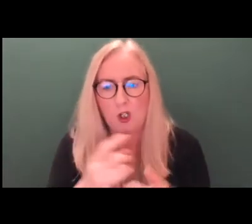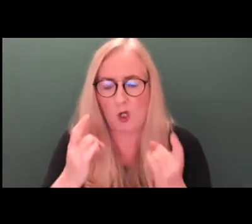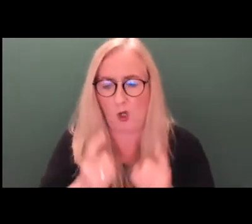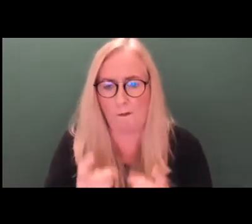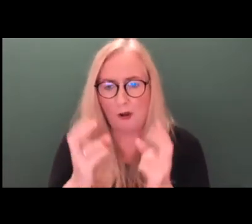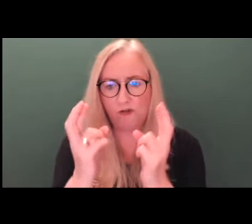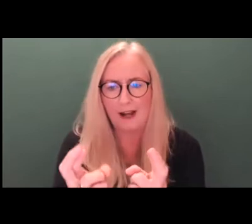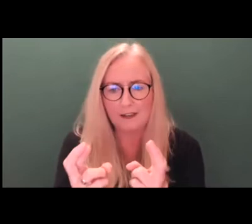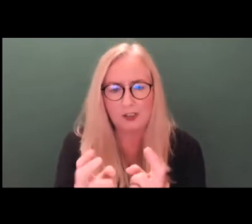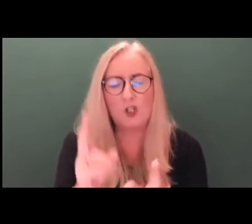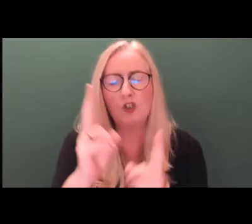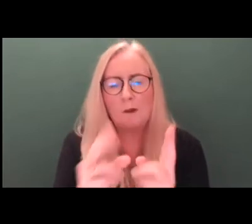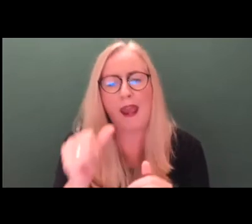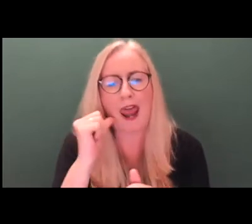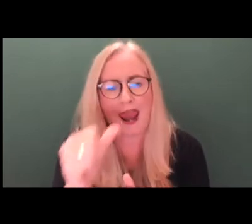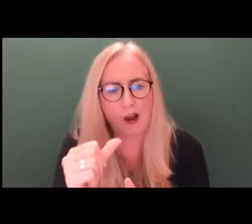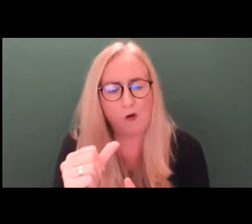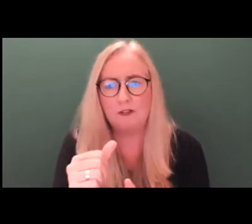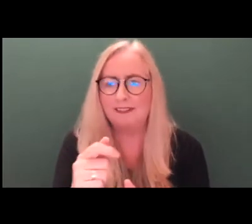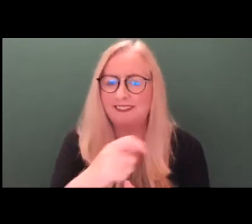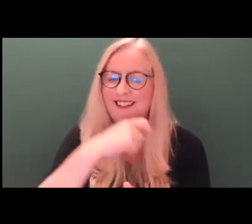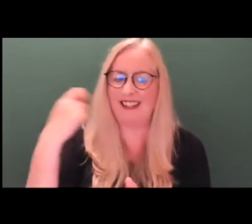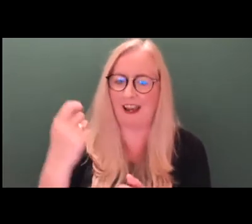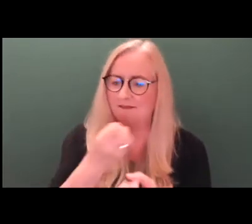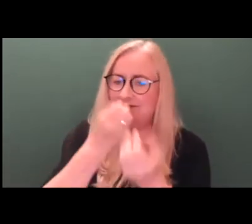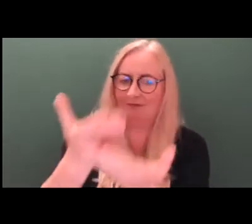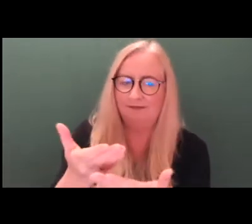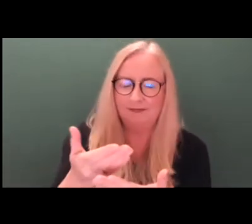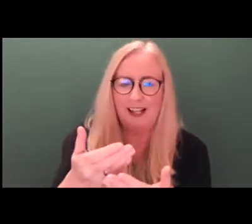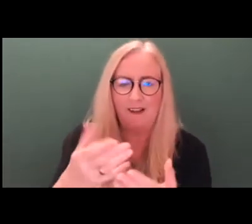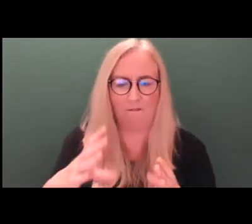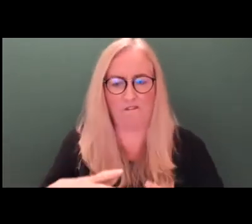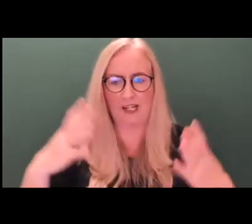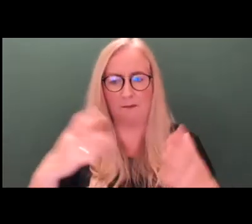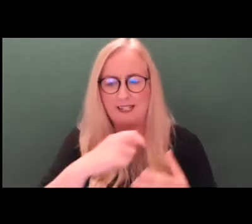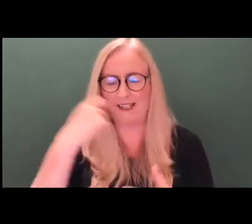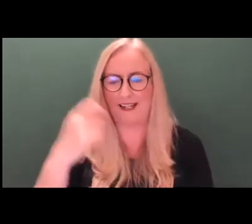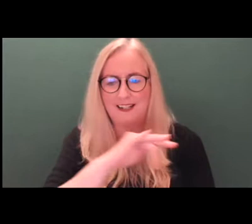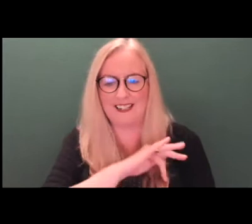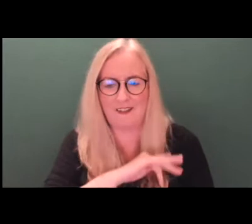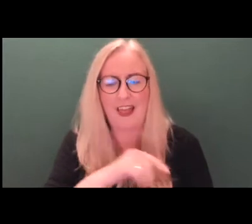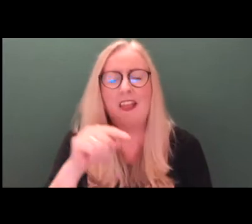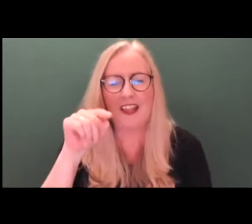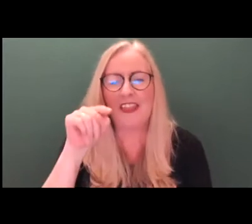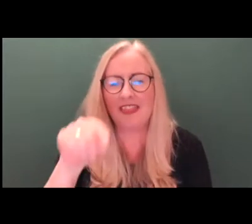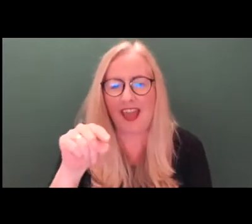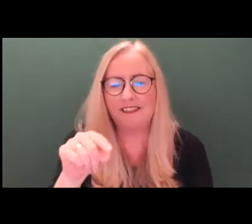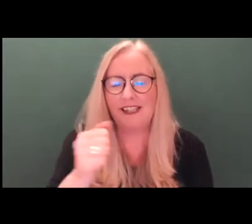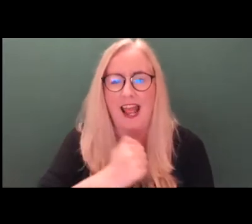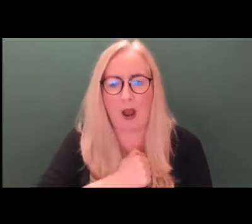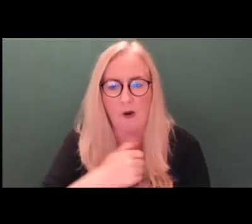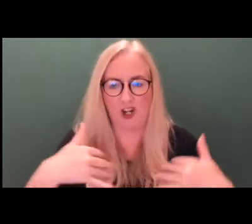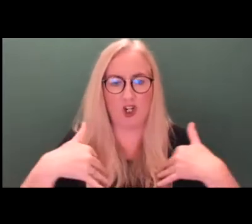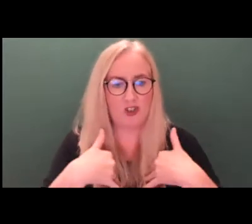And they should be allowed to express that autonomy as well. So I suppose that's our concern, but we